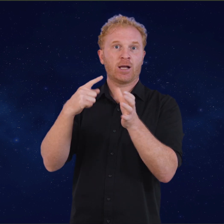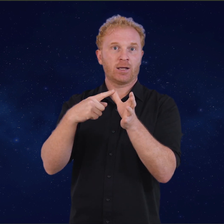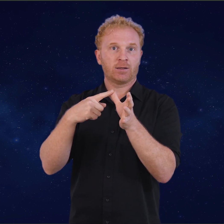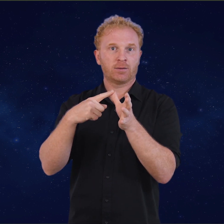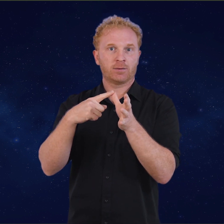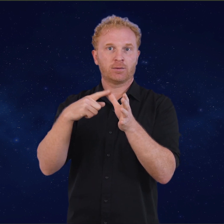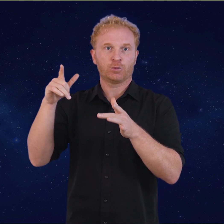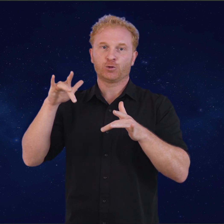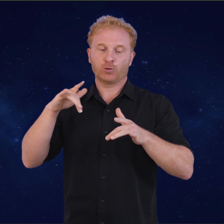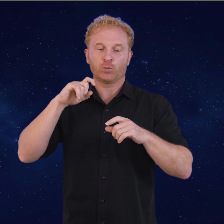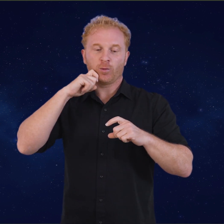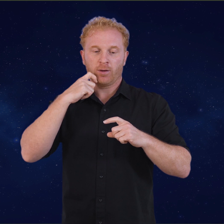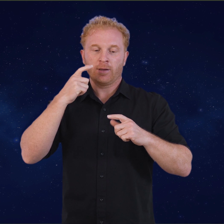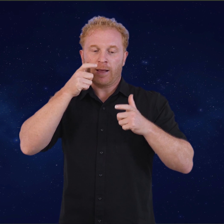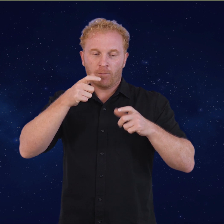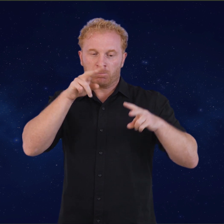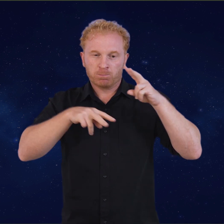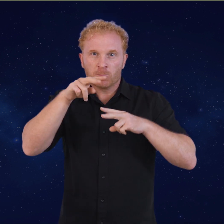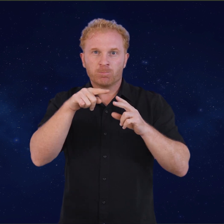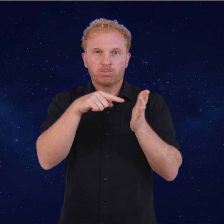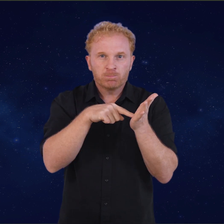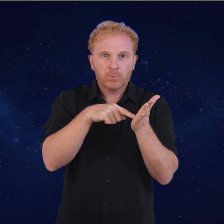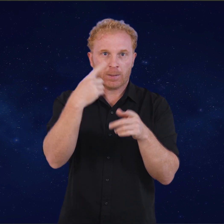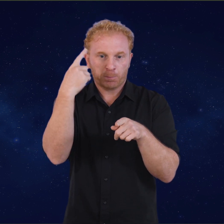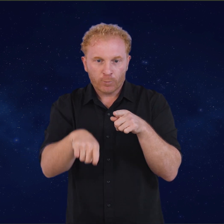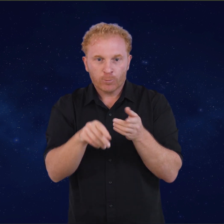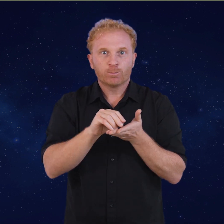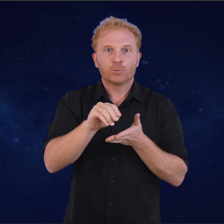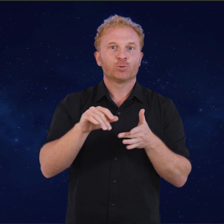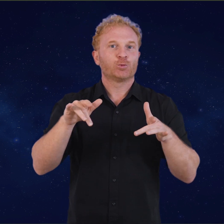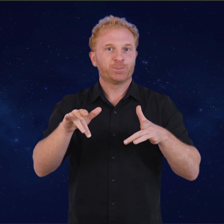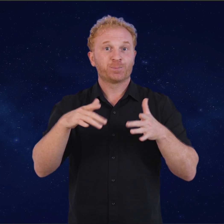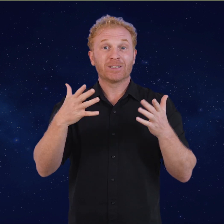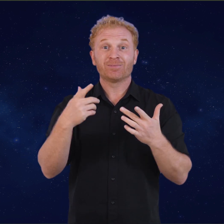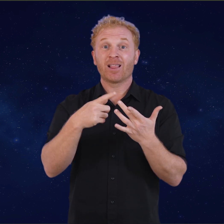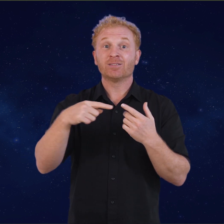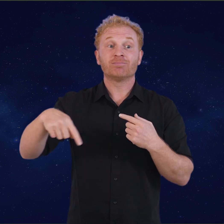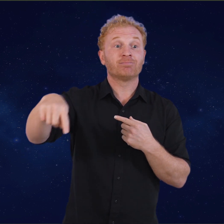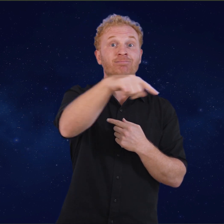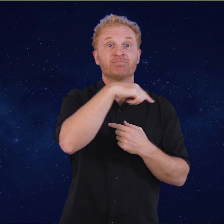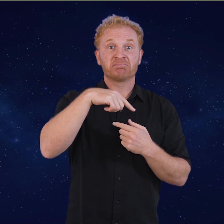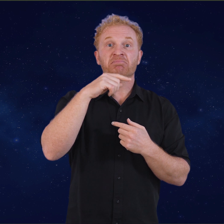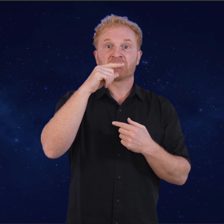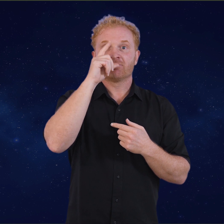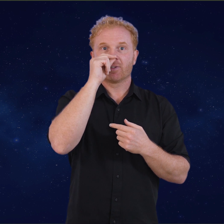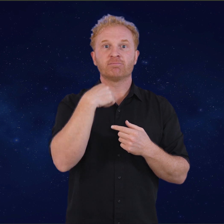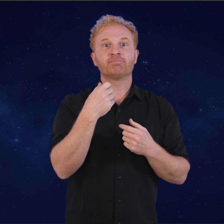been vetted by the TGA as an approved product, but a selection of products can be legally accessed